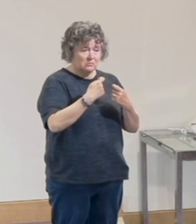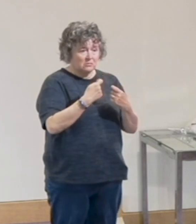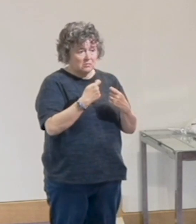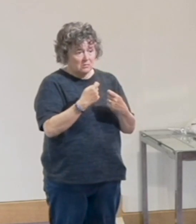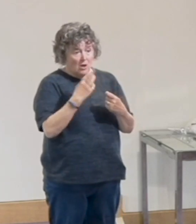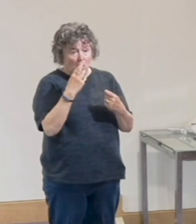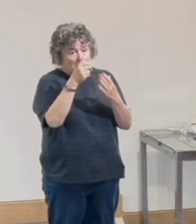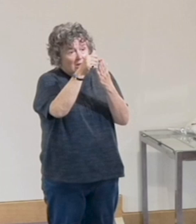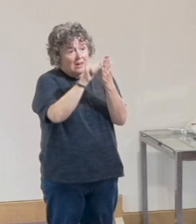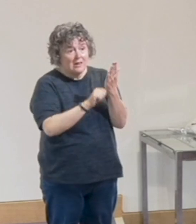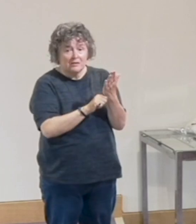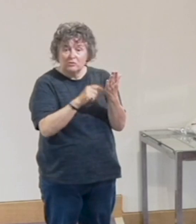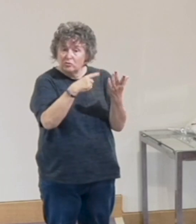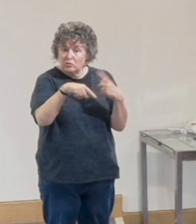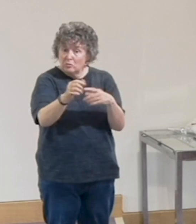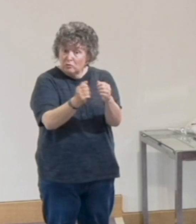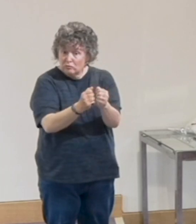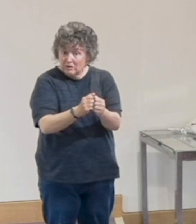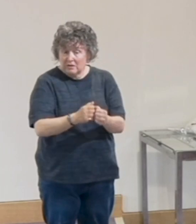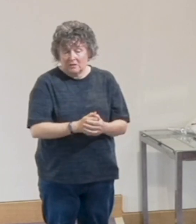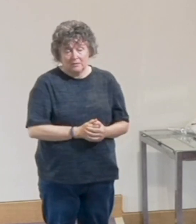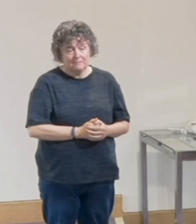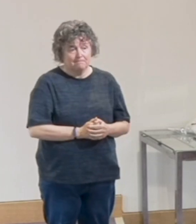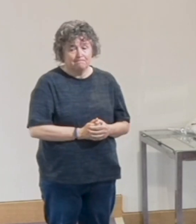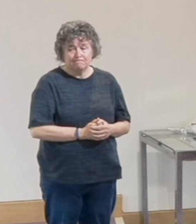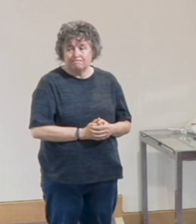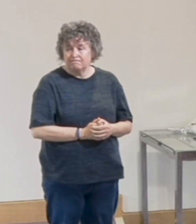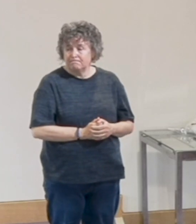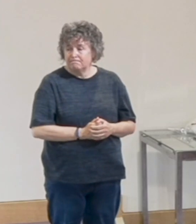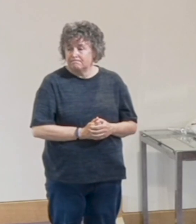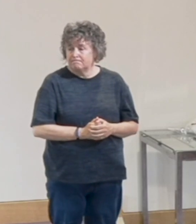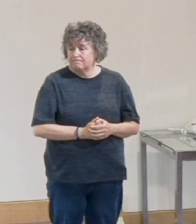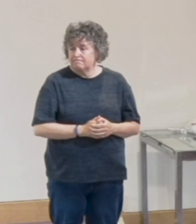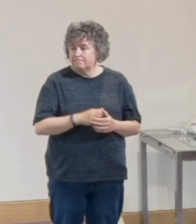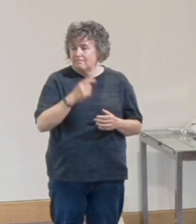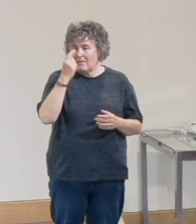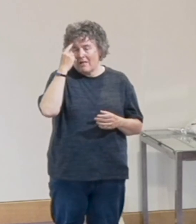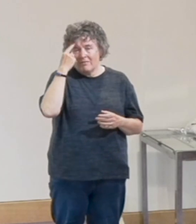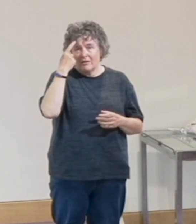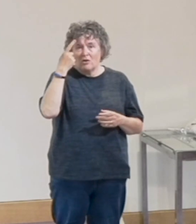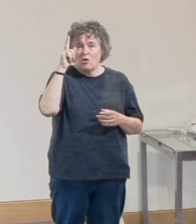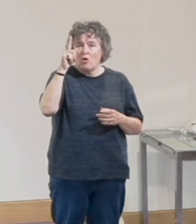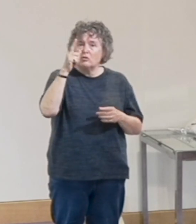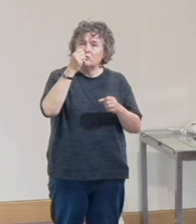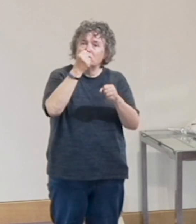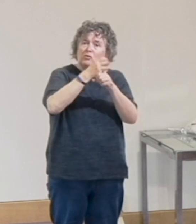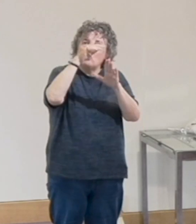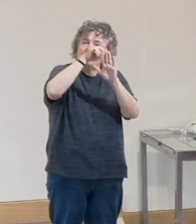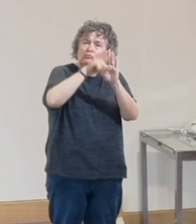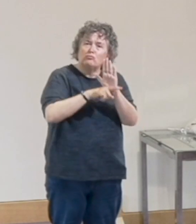sort of a bit of a standard that you would like done for you. And I think this is what God's golden rule of life looks like.